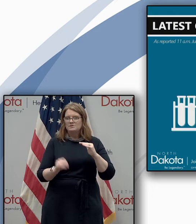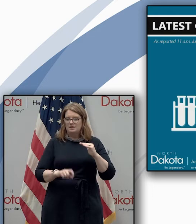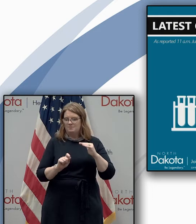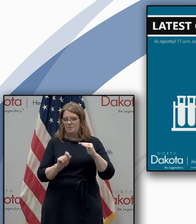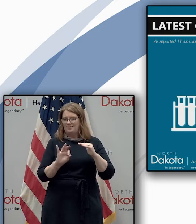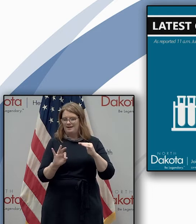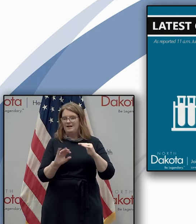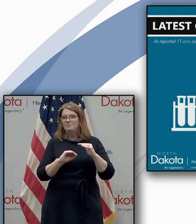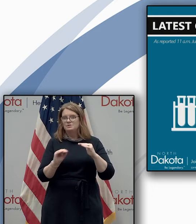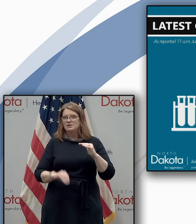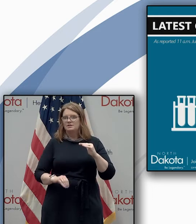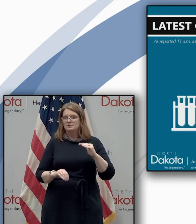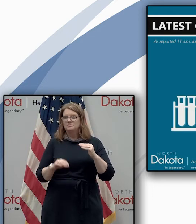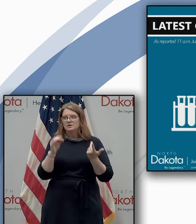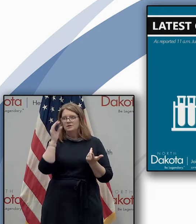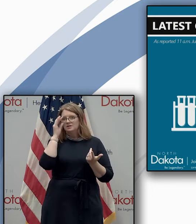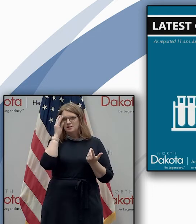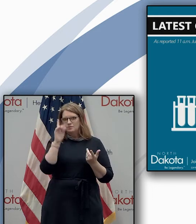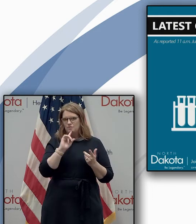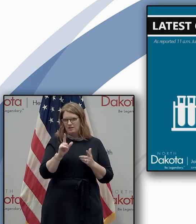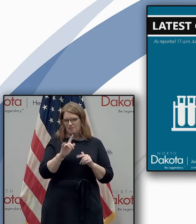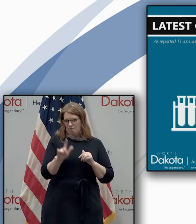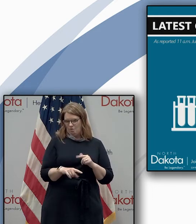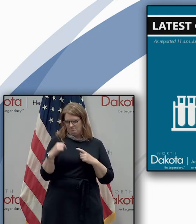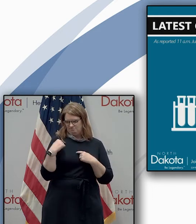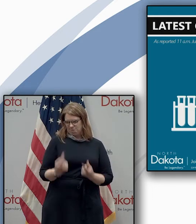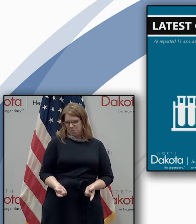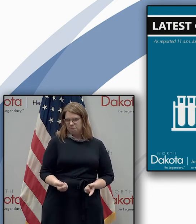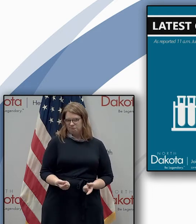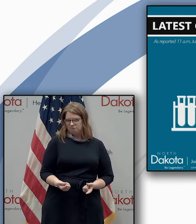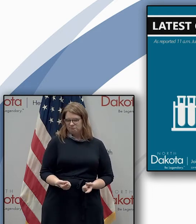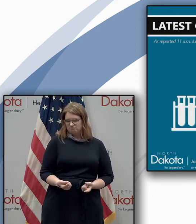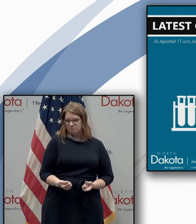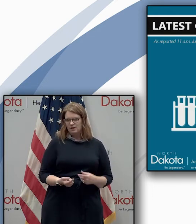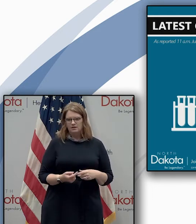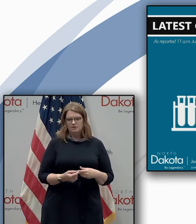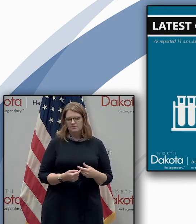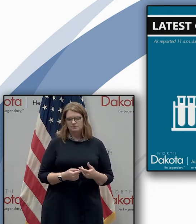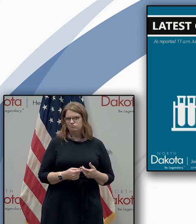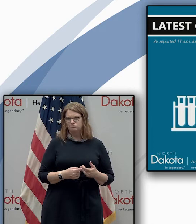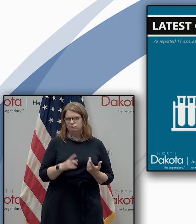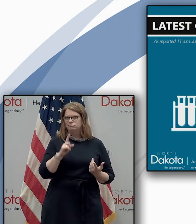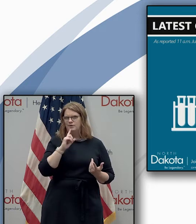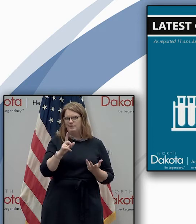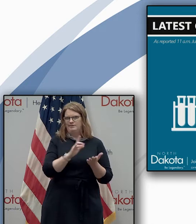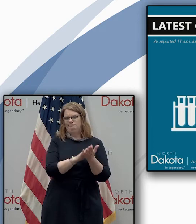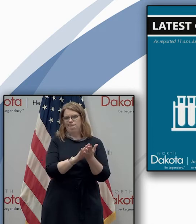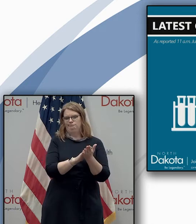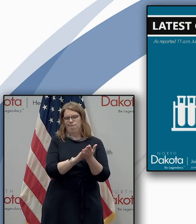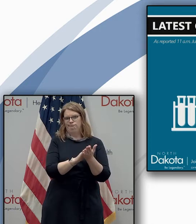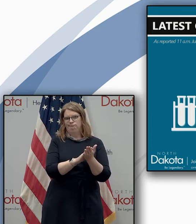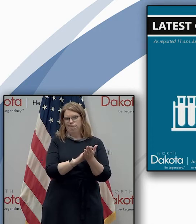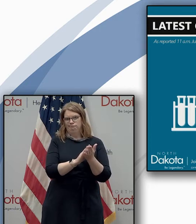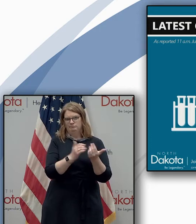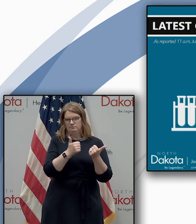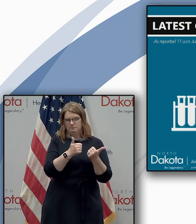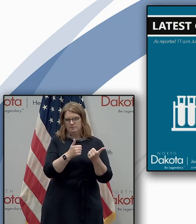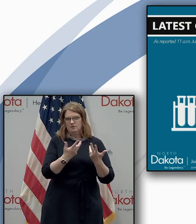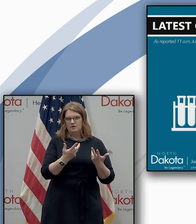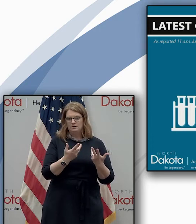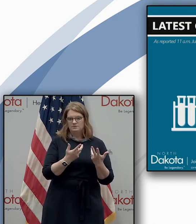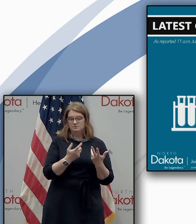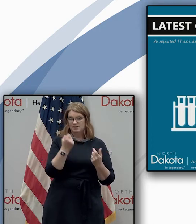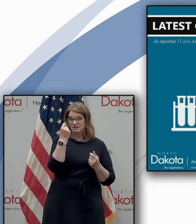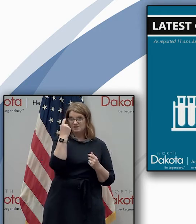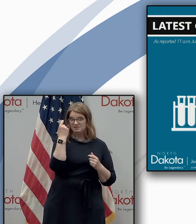we've had in some time and again a great milestone for us the point now is to you know keep it